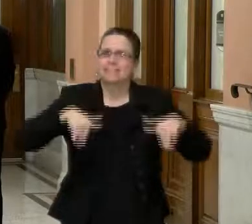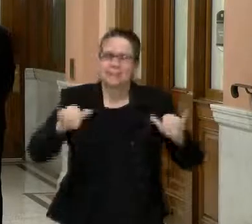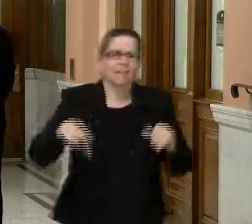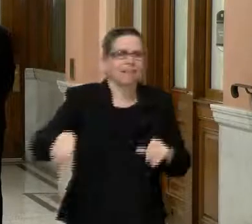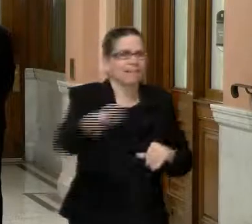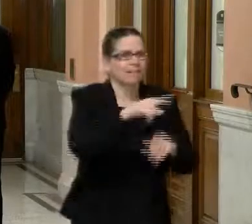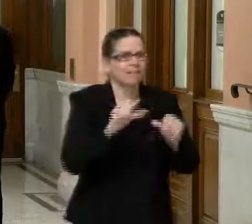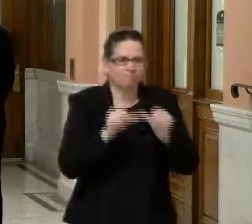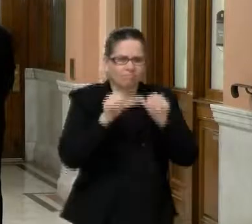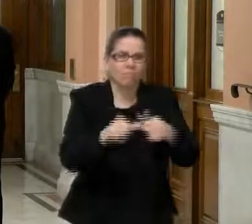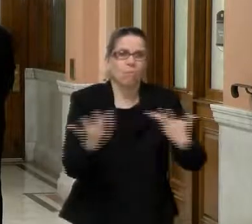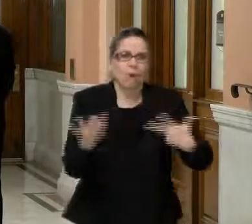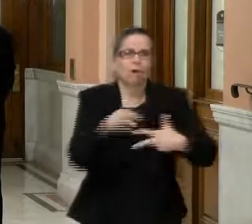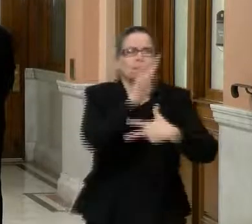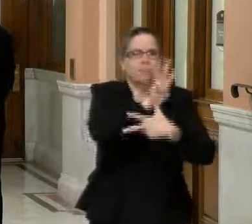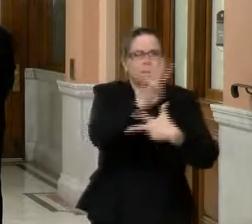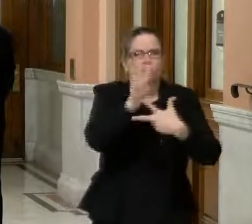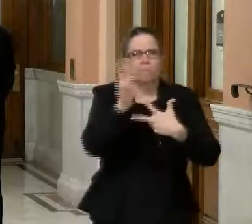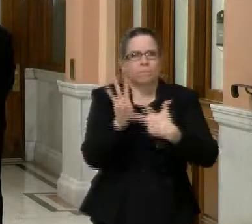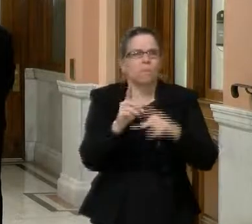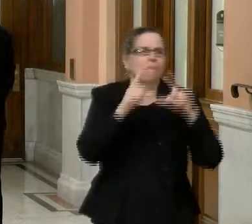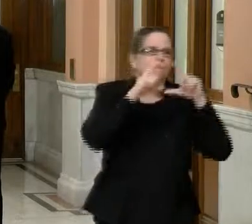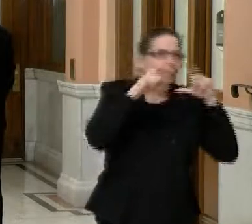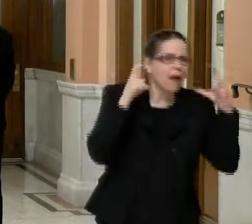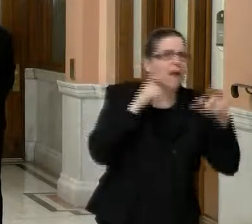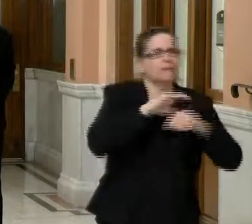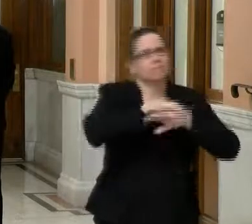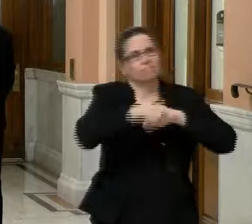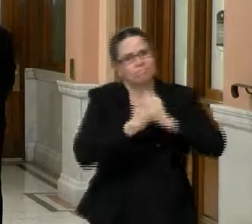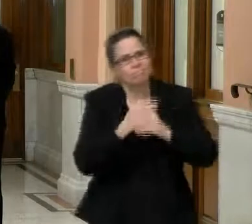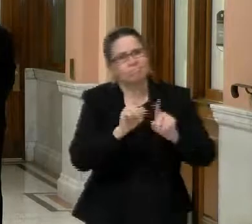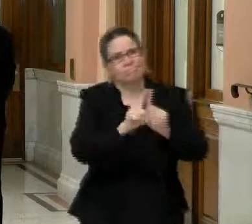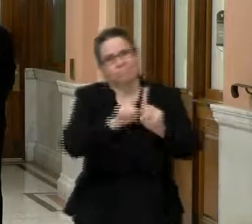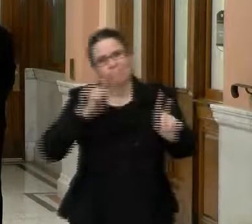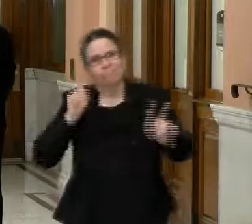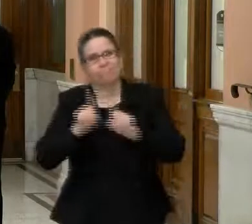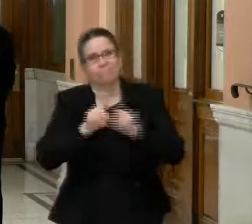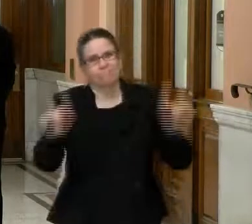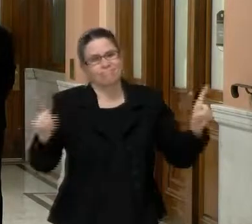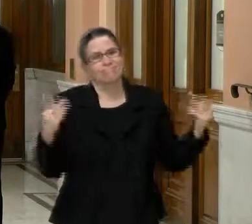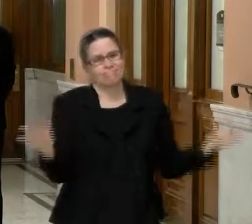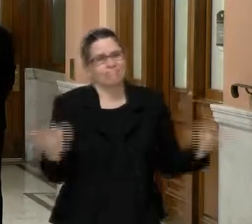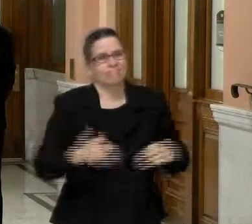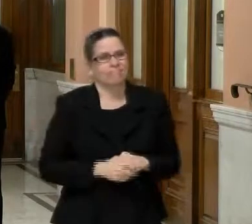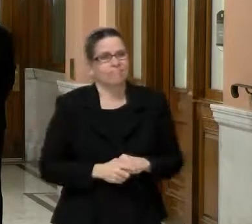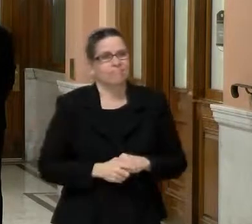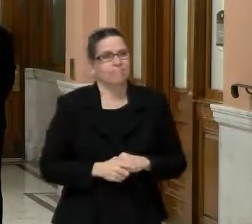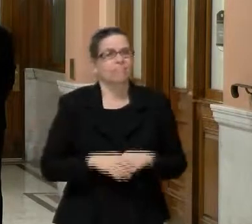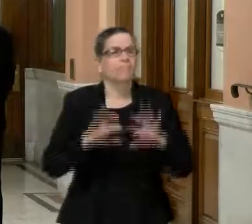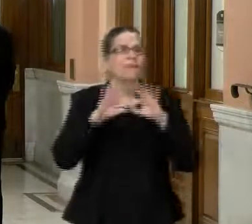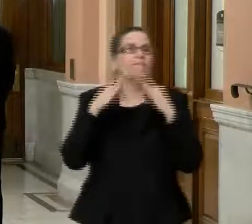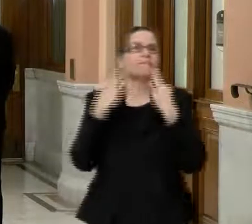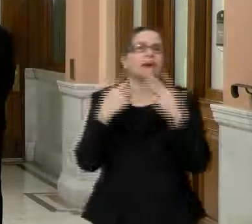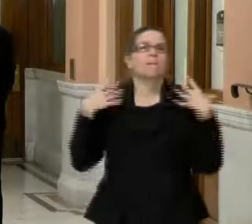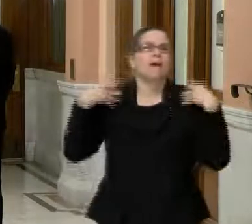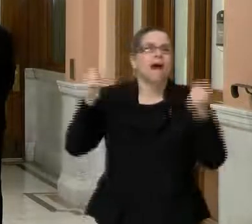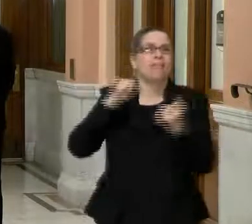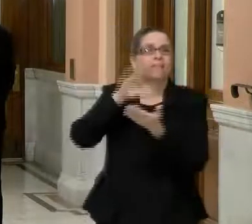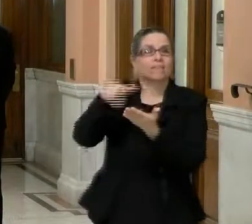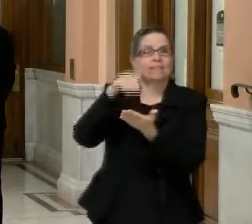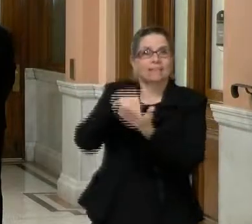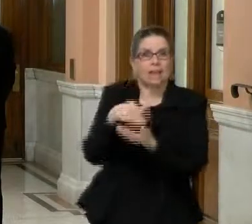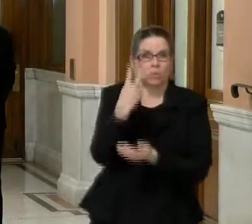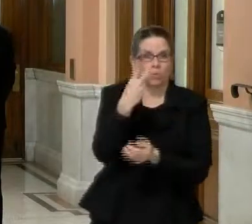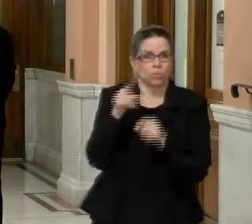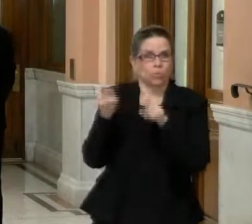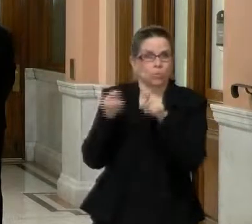that's what I can tell you about the clinical side. Both, um, the, uh, Family Health Center and the EMK Center are still